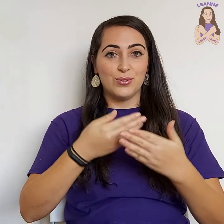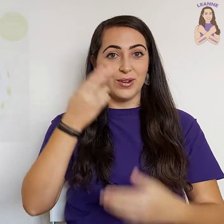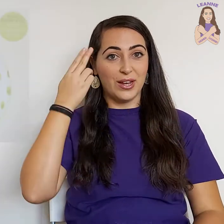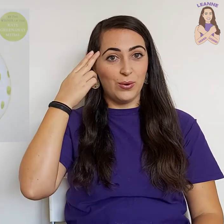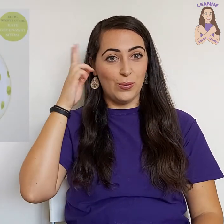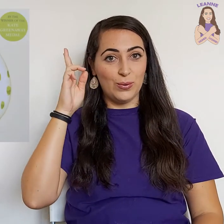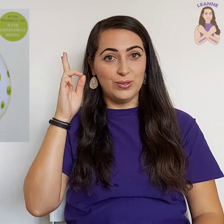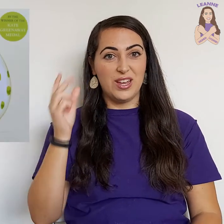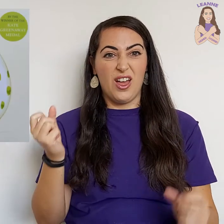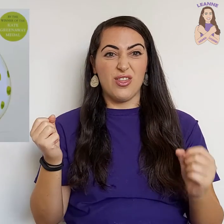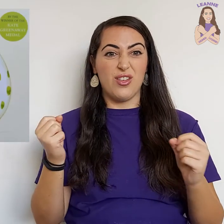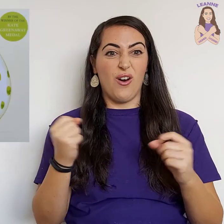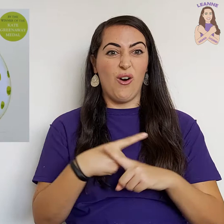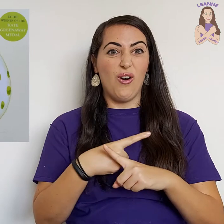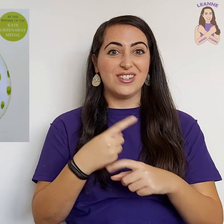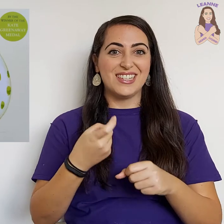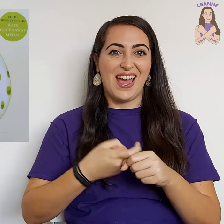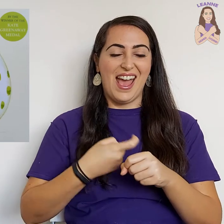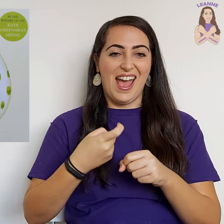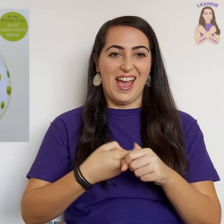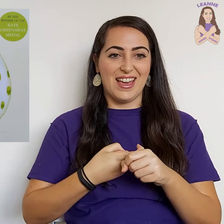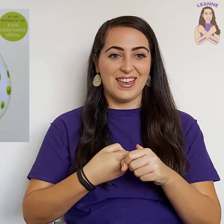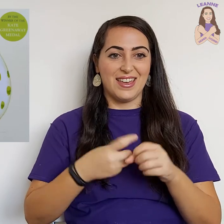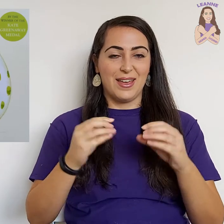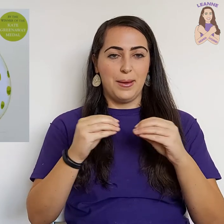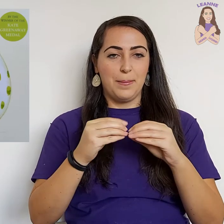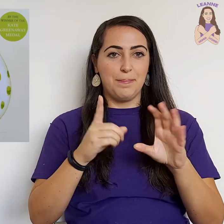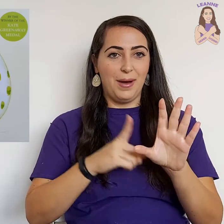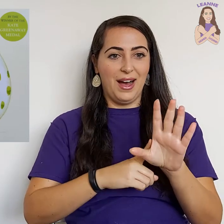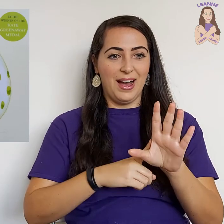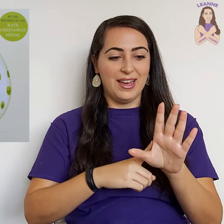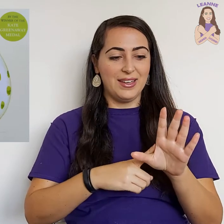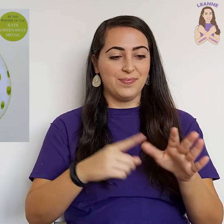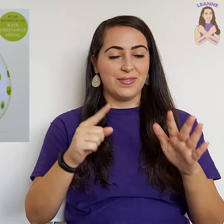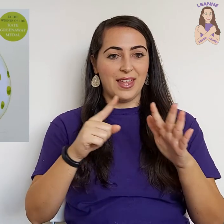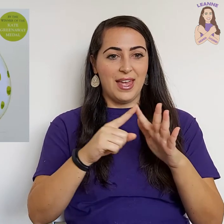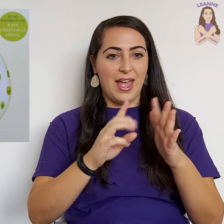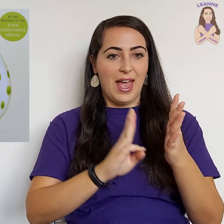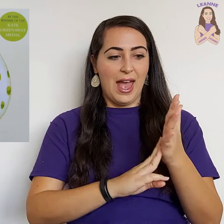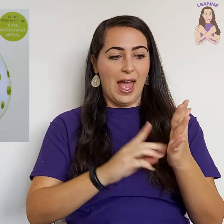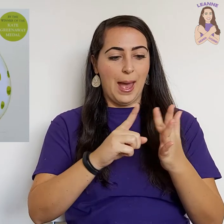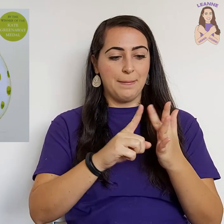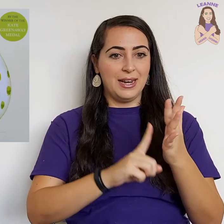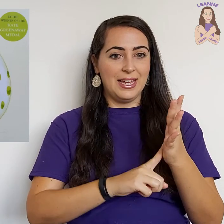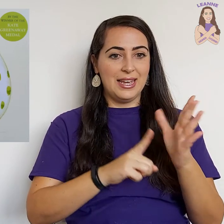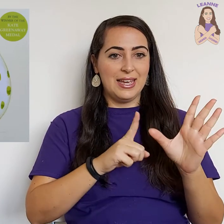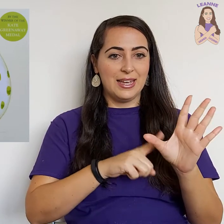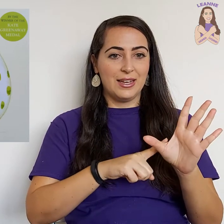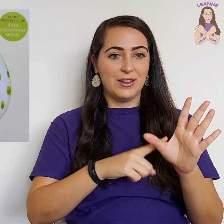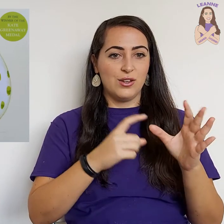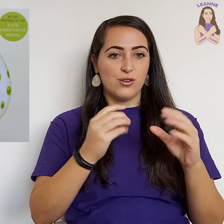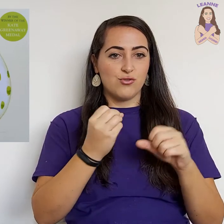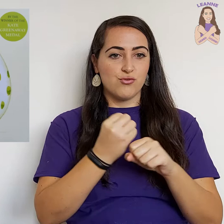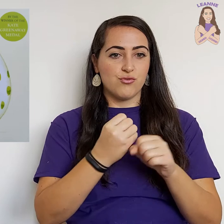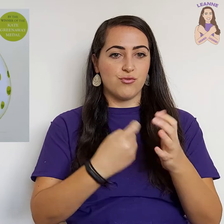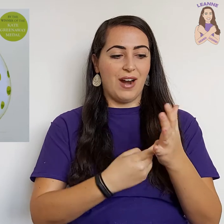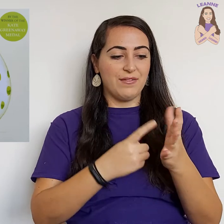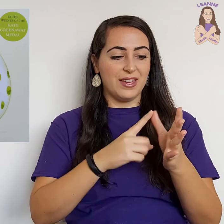called The Odd Egg by Emily Rabbit.